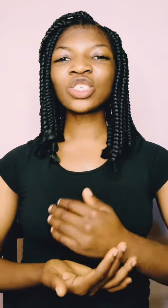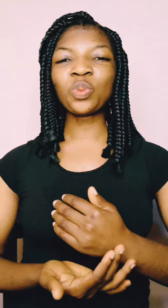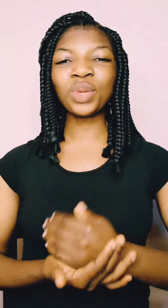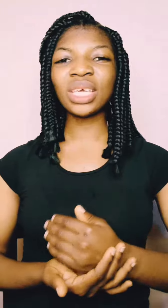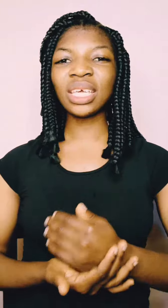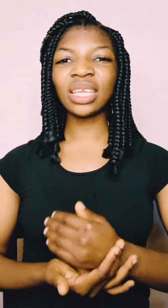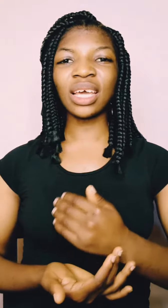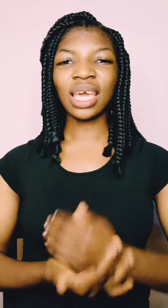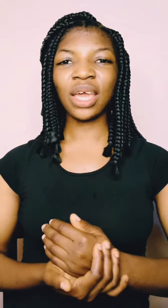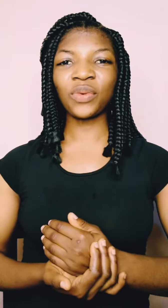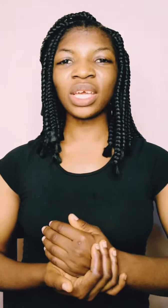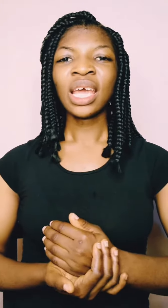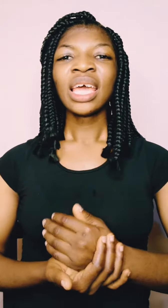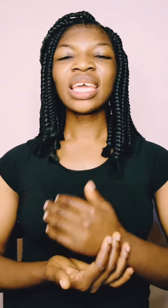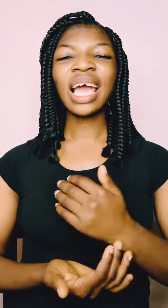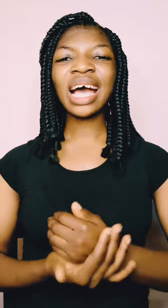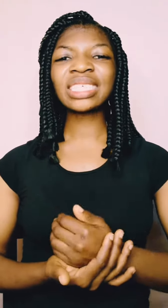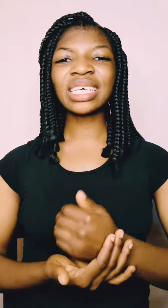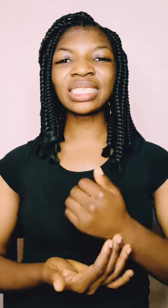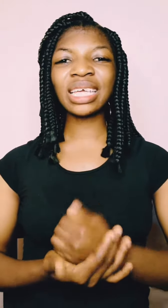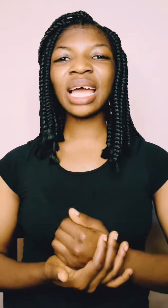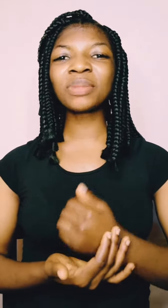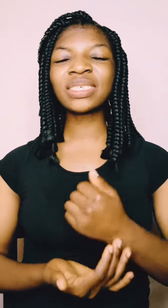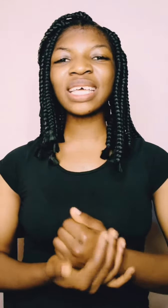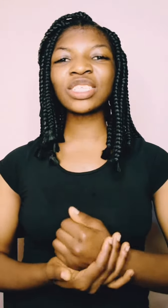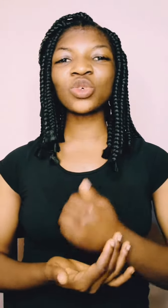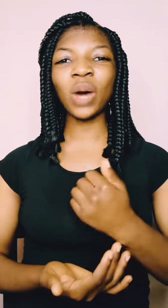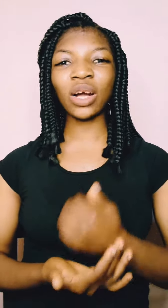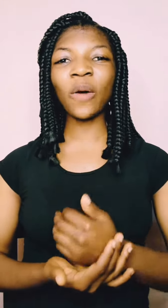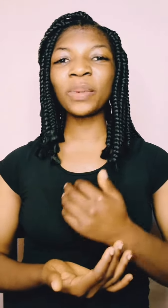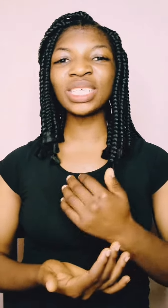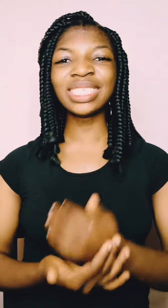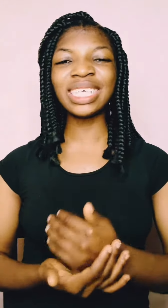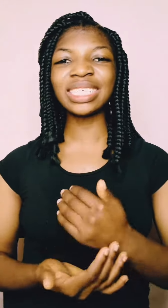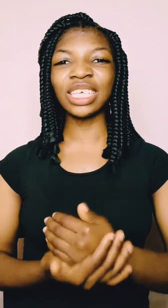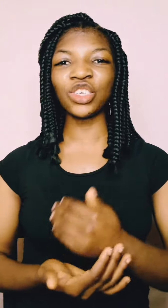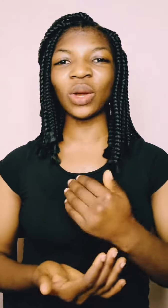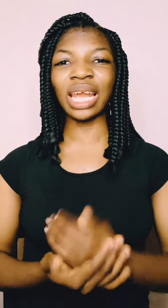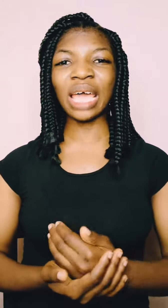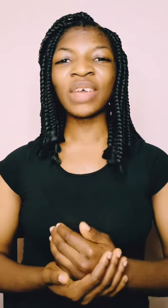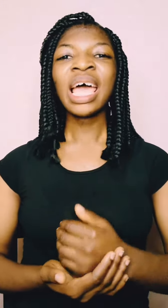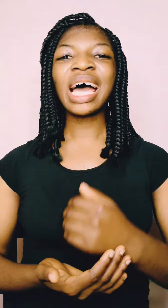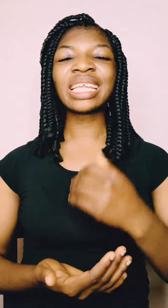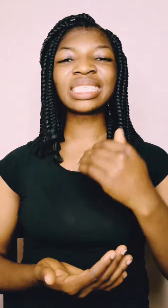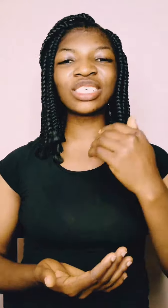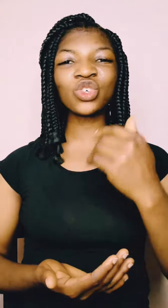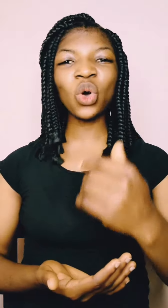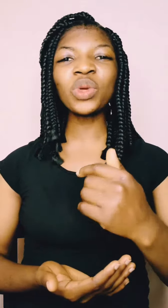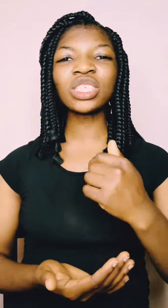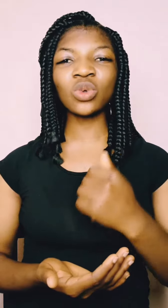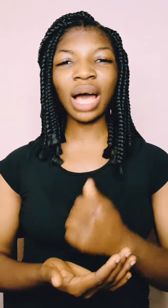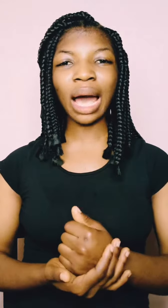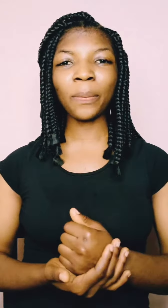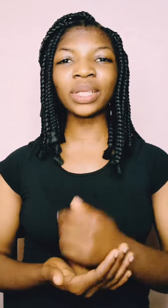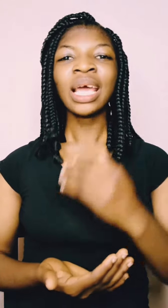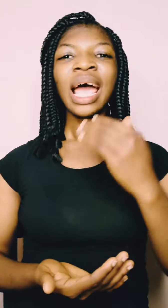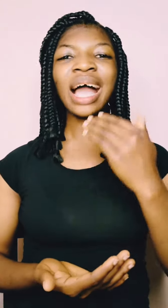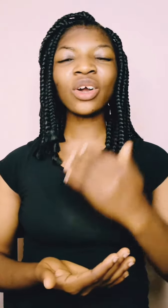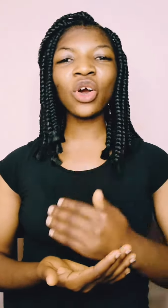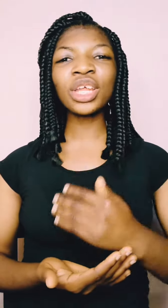to be in a hurry. He has a time set to accomplish this in your life and it is going to happen according